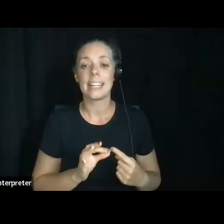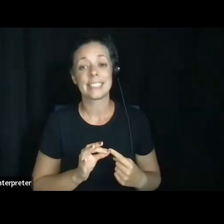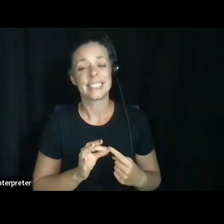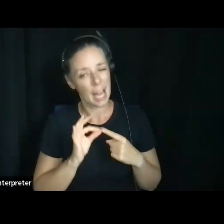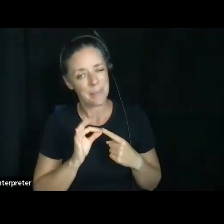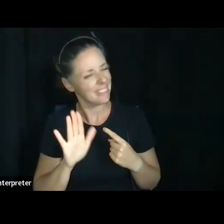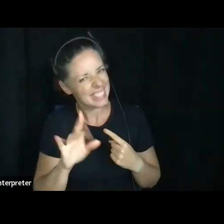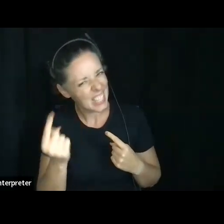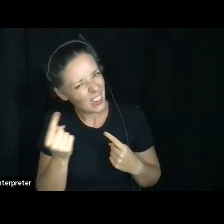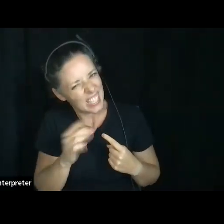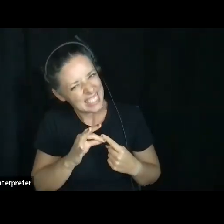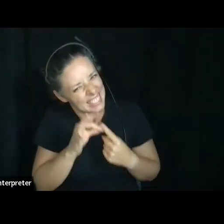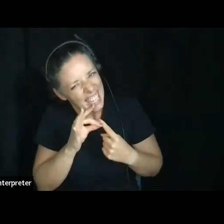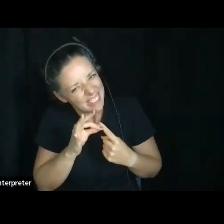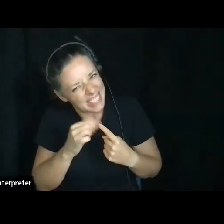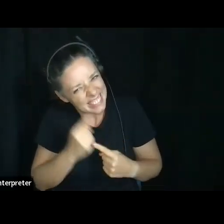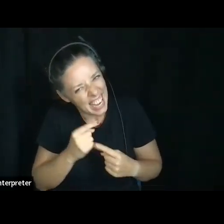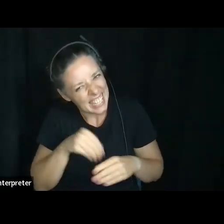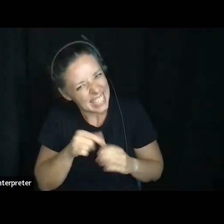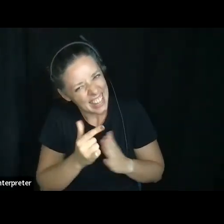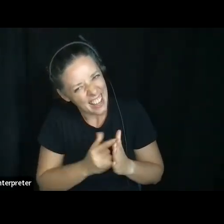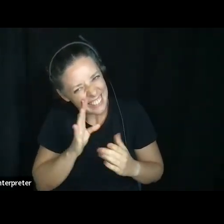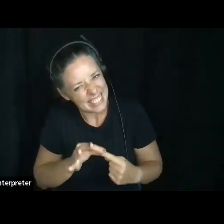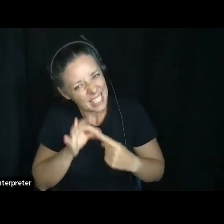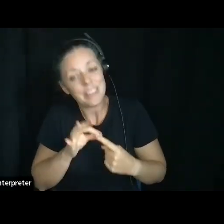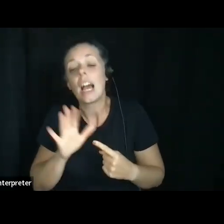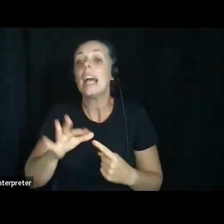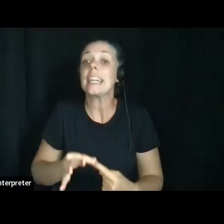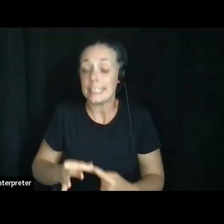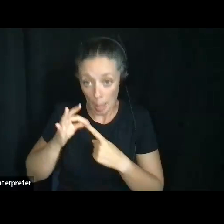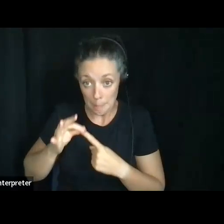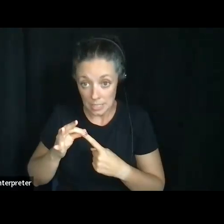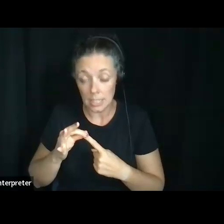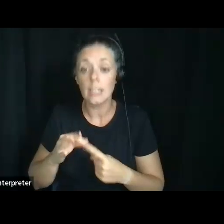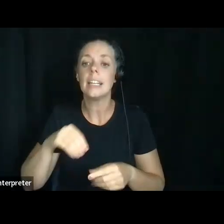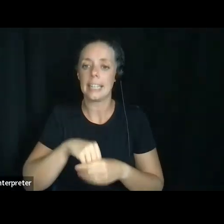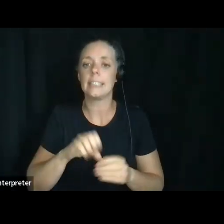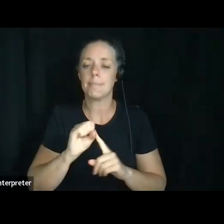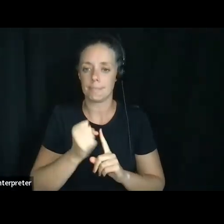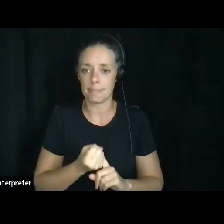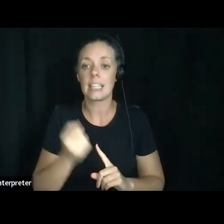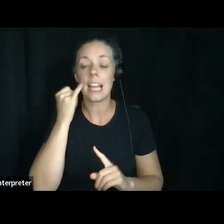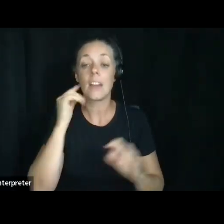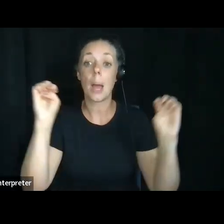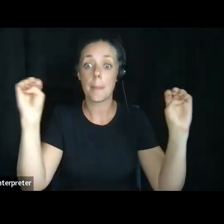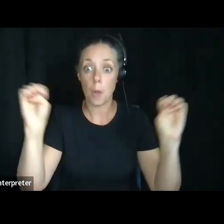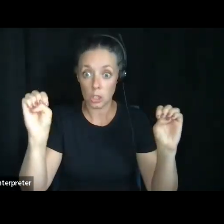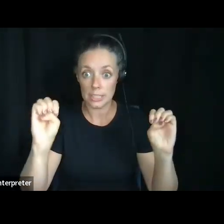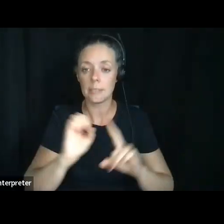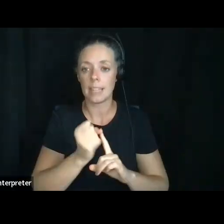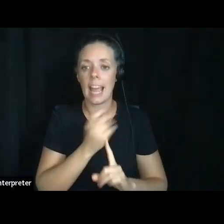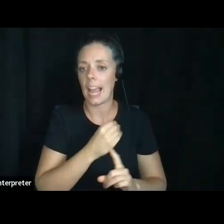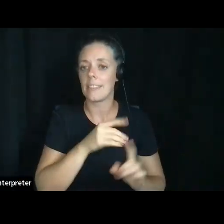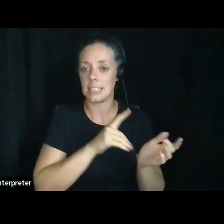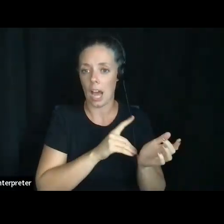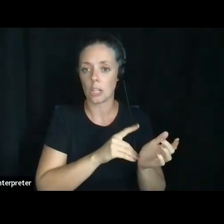always an except right in the law, um, except in situations where it's an emergency situation and the doctor